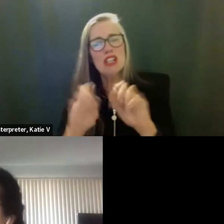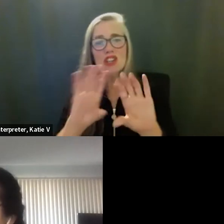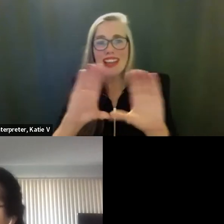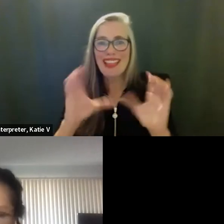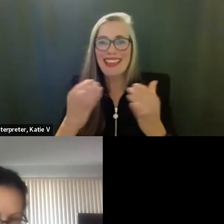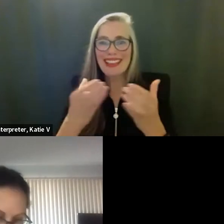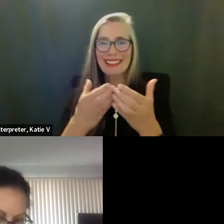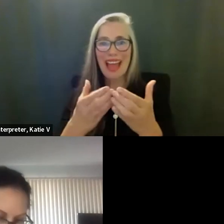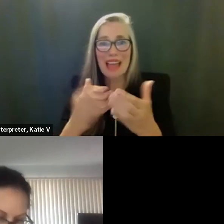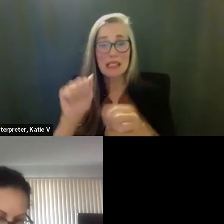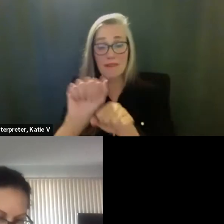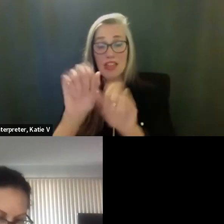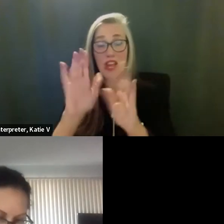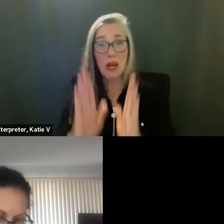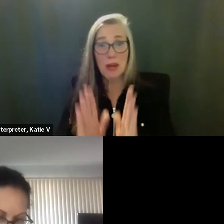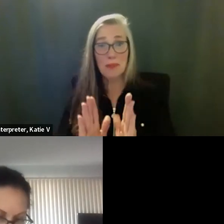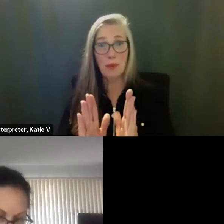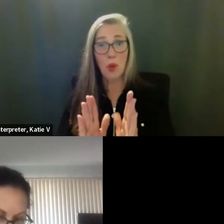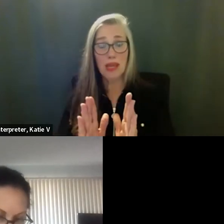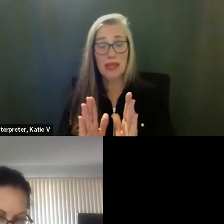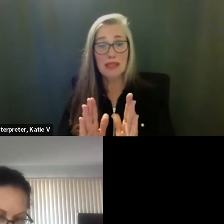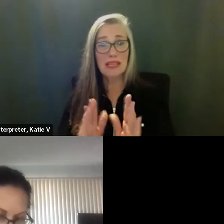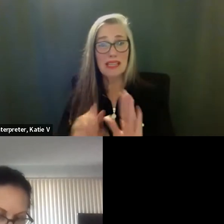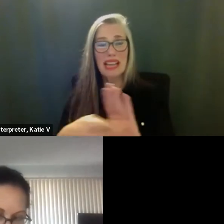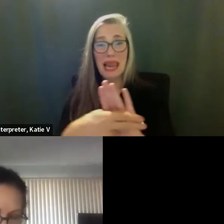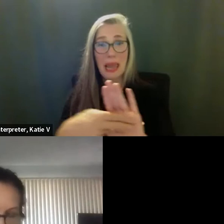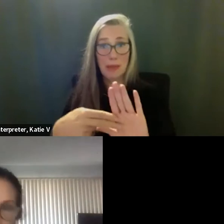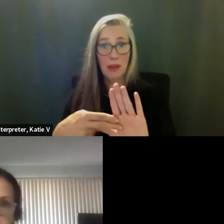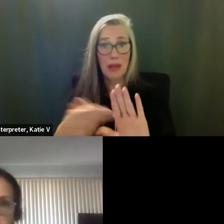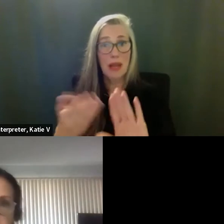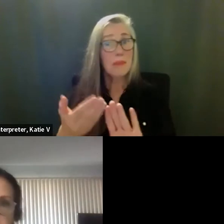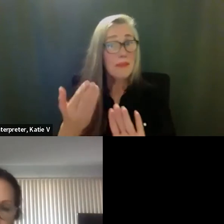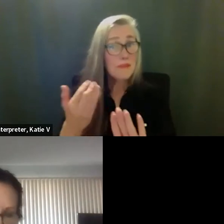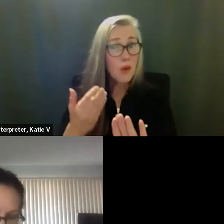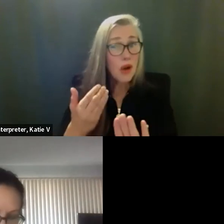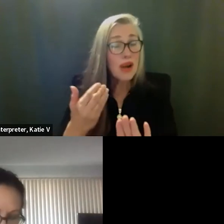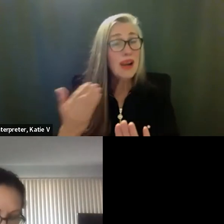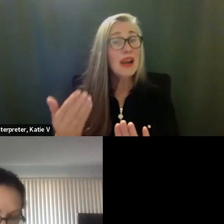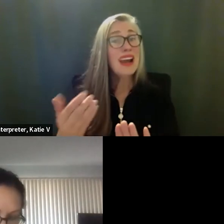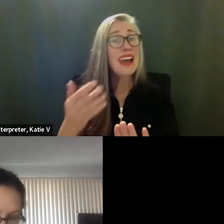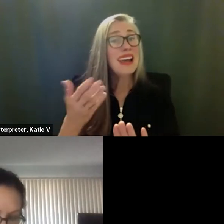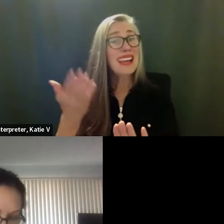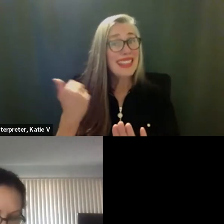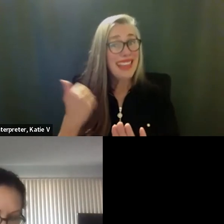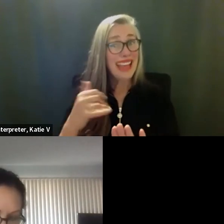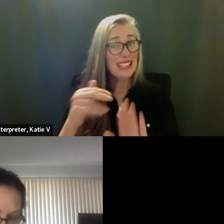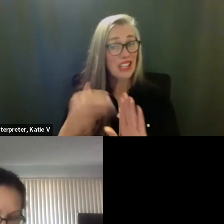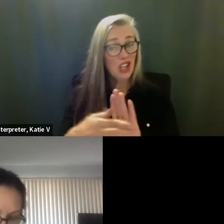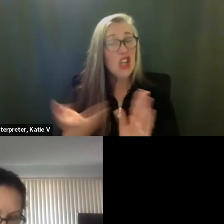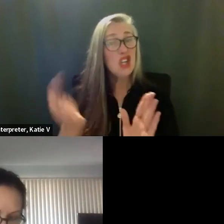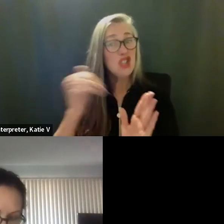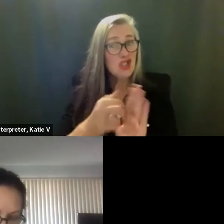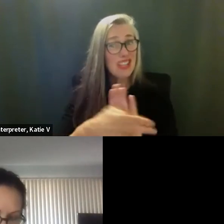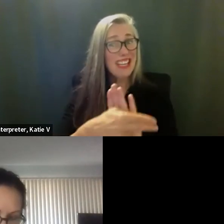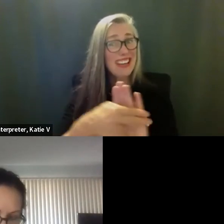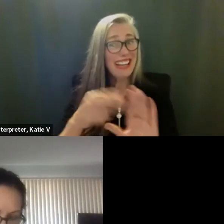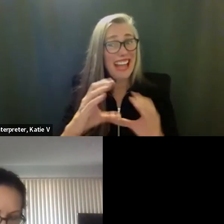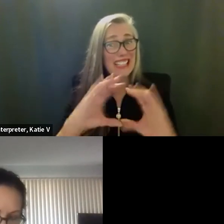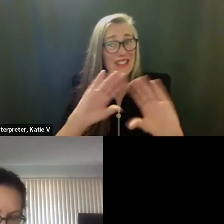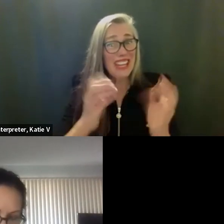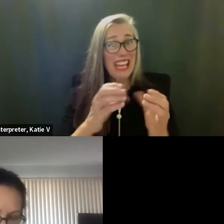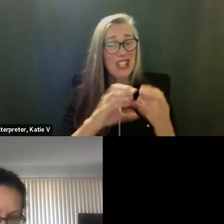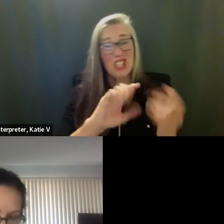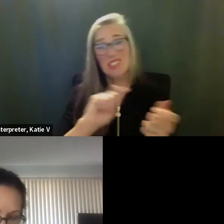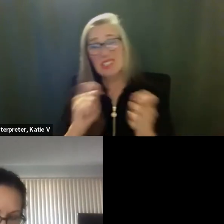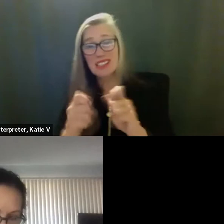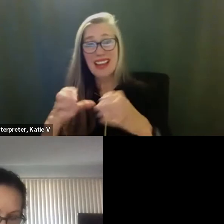their, their actual, um, reclassification proposal was considered. It actually was denied. Um, we did a